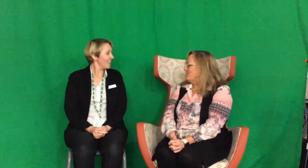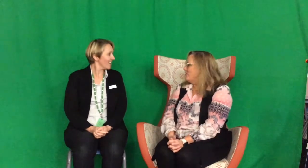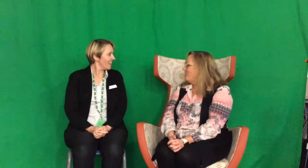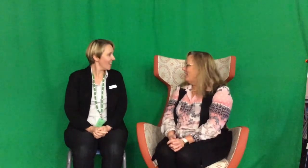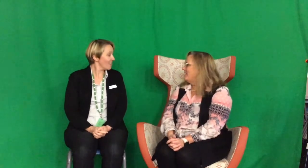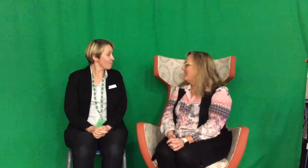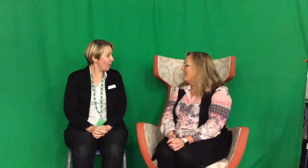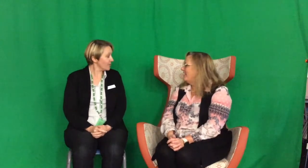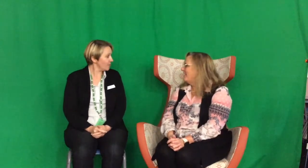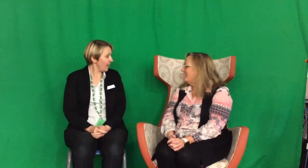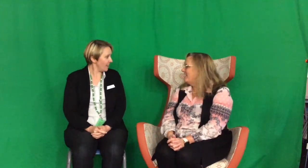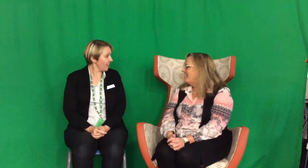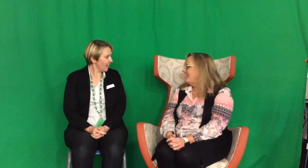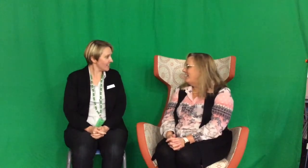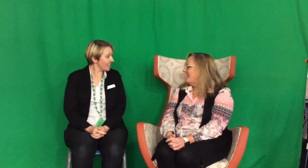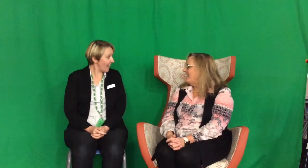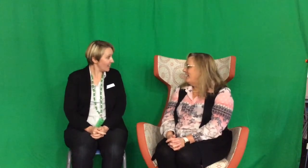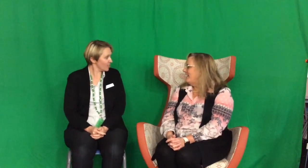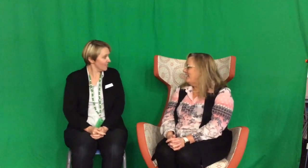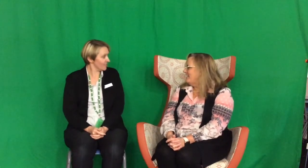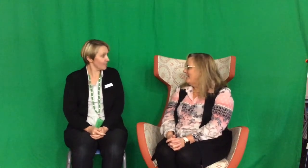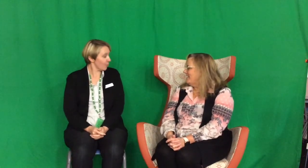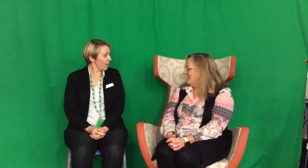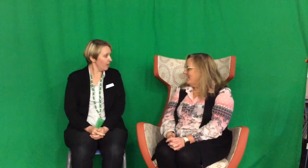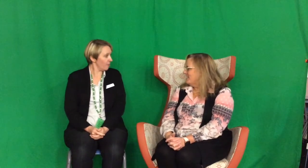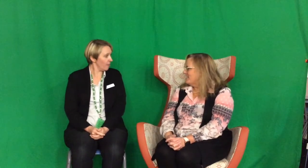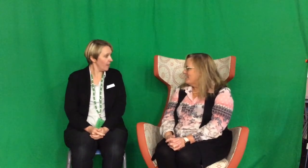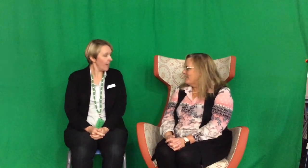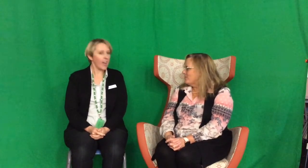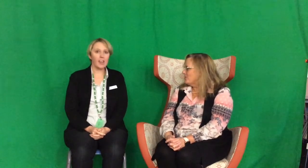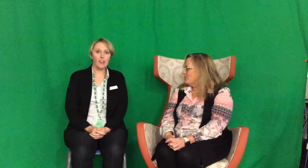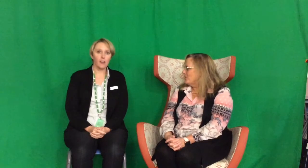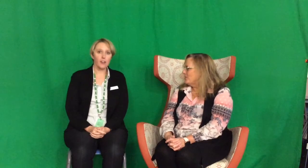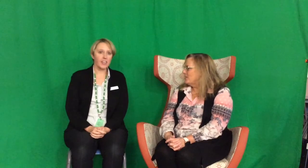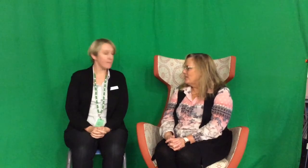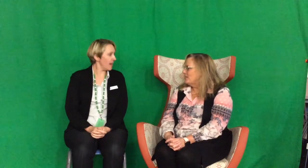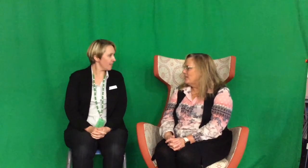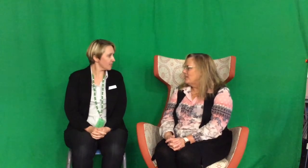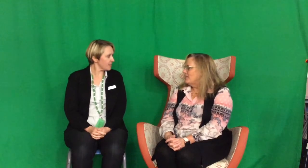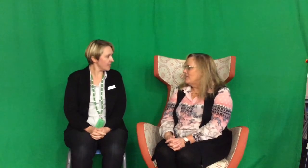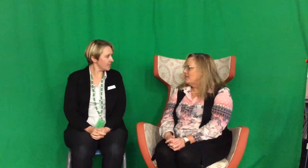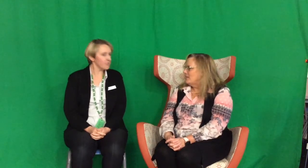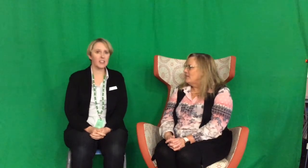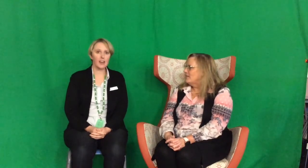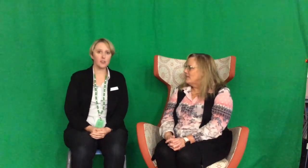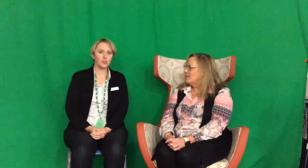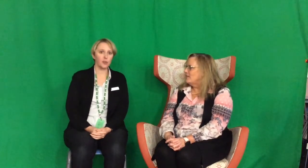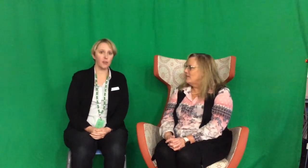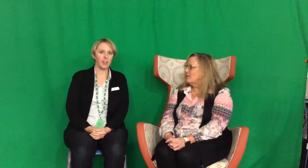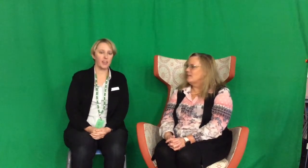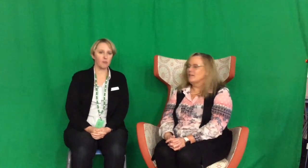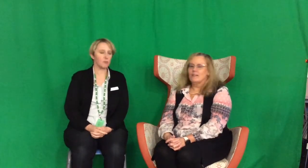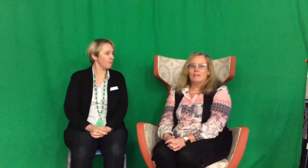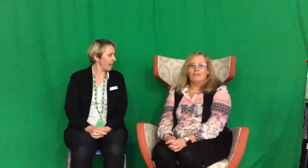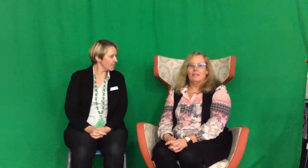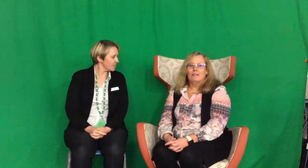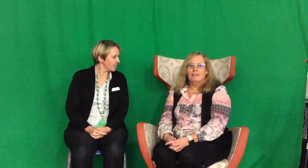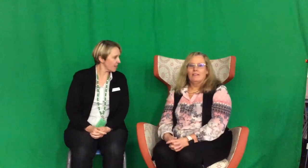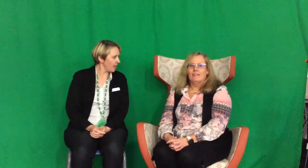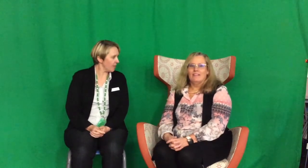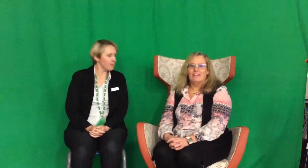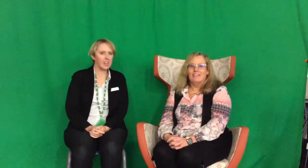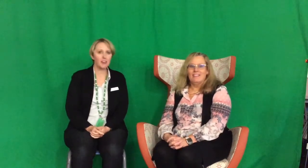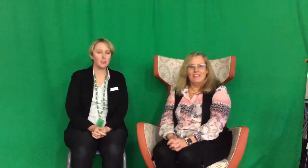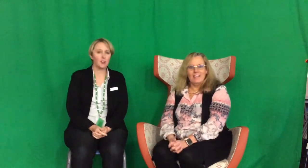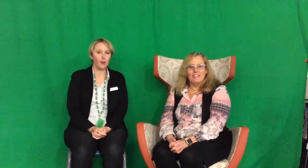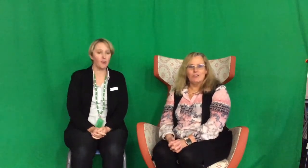That was fun. was fun. fun. I liked the actions as well. Yes. That was And learning about the seasons in our story. It was great to